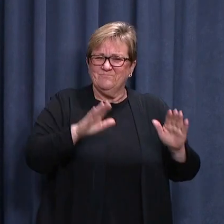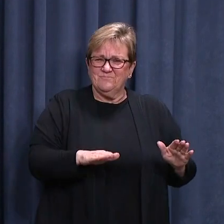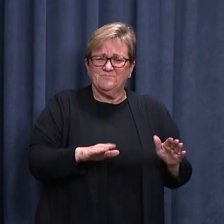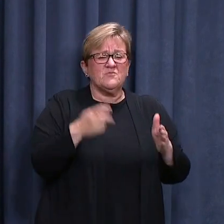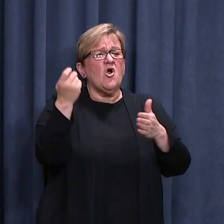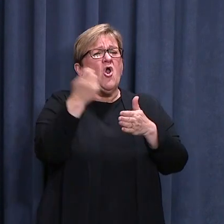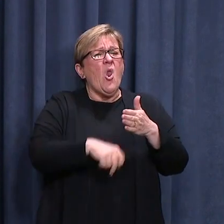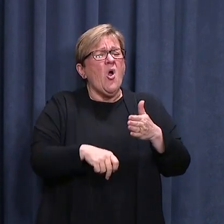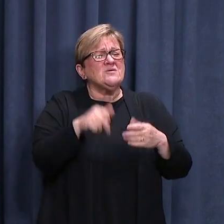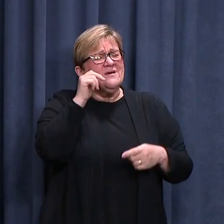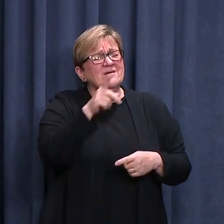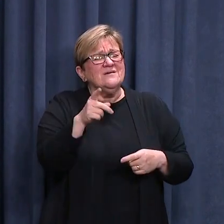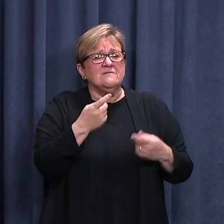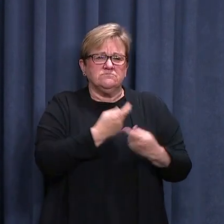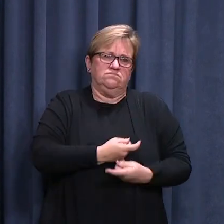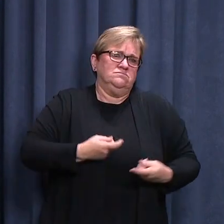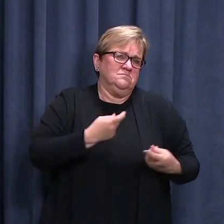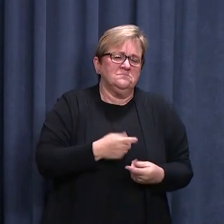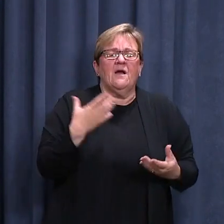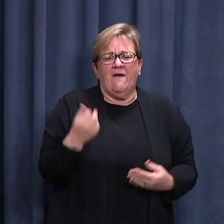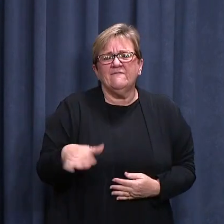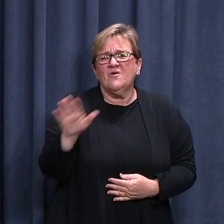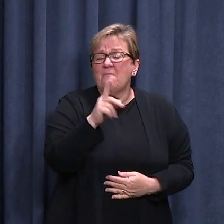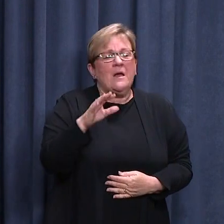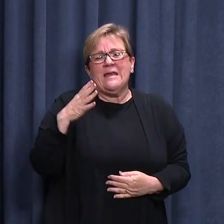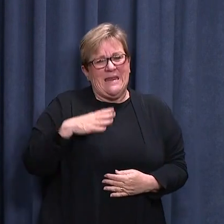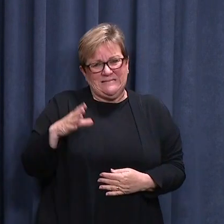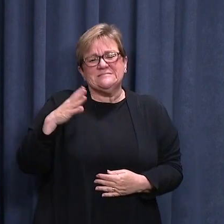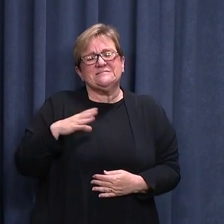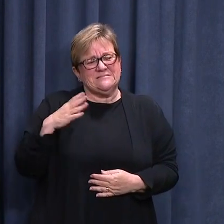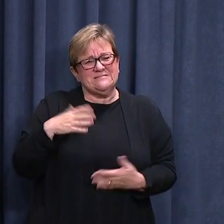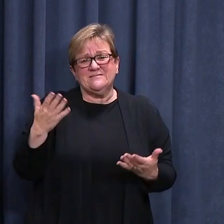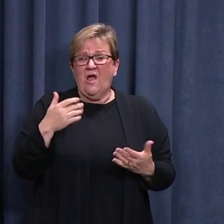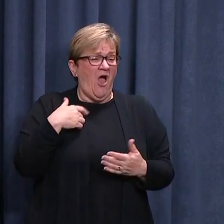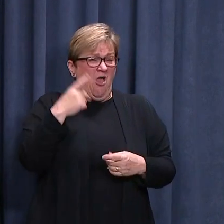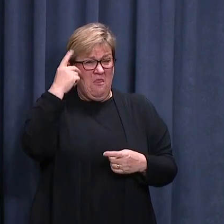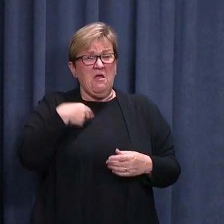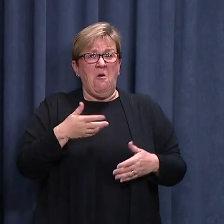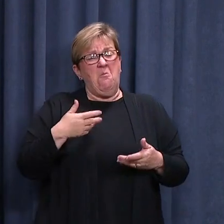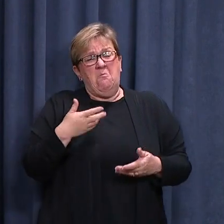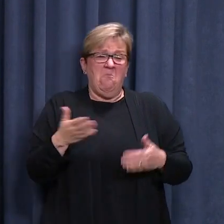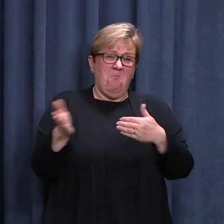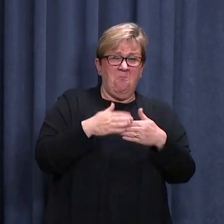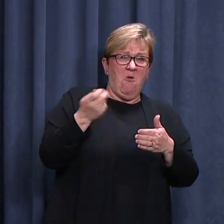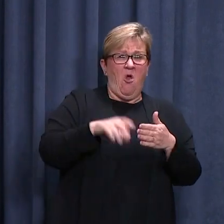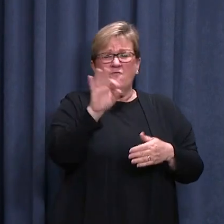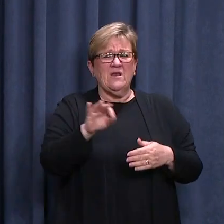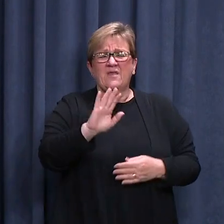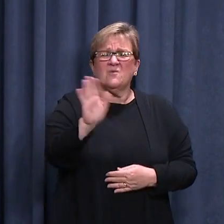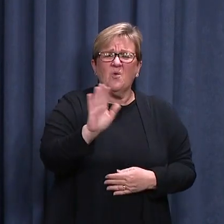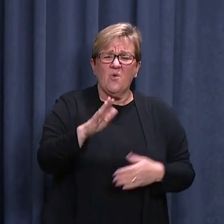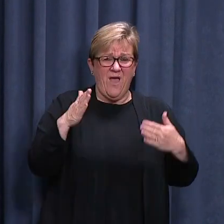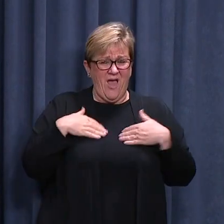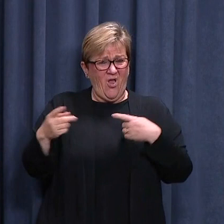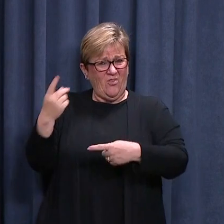Lockdowns are naturally frustrating and difficult for everyone, but they're necessary. I wouldn't do it if the health advice didn't say it was the best